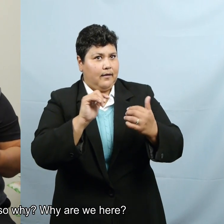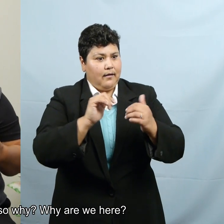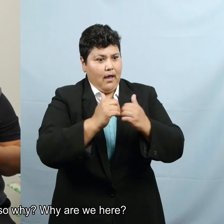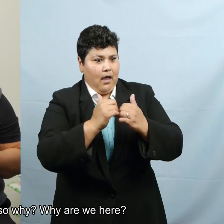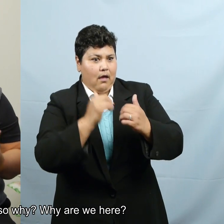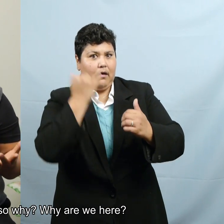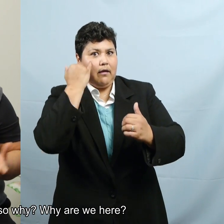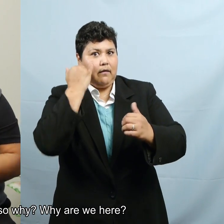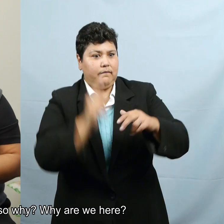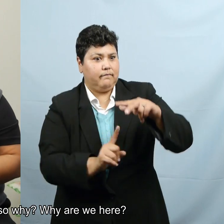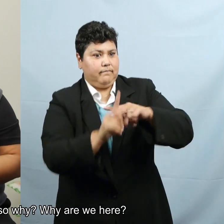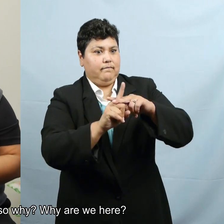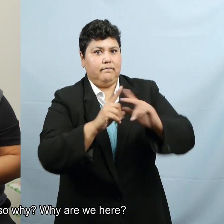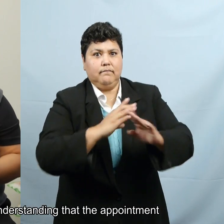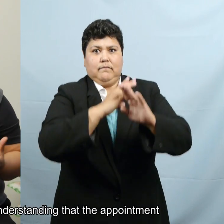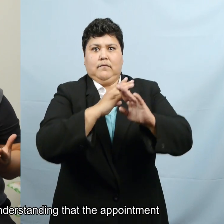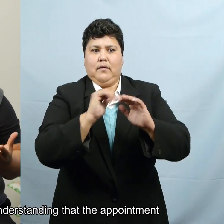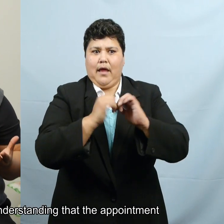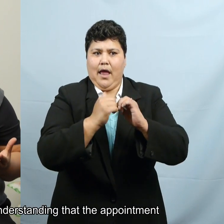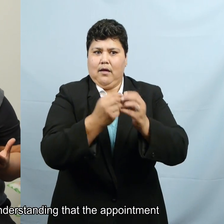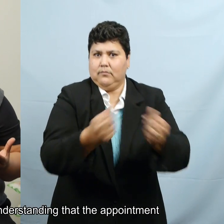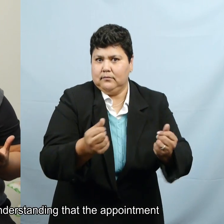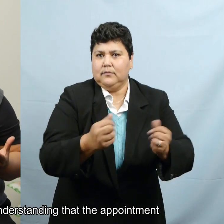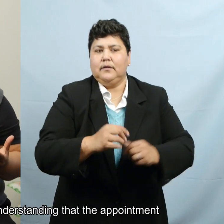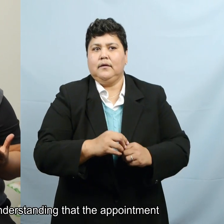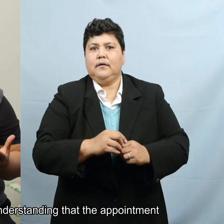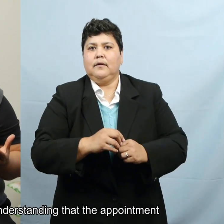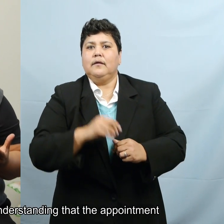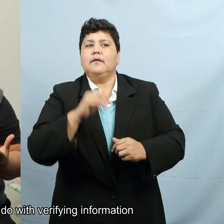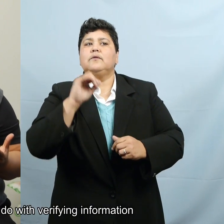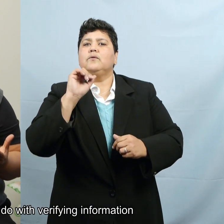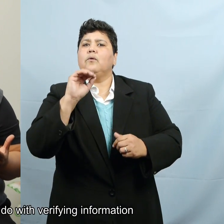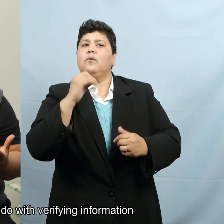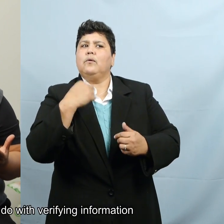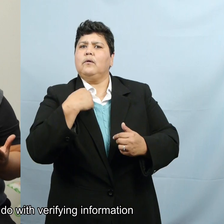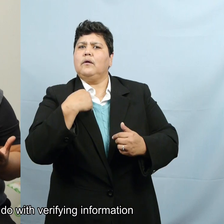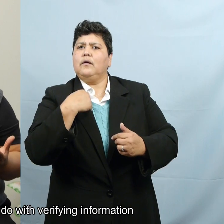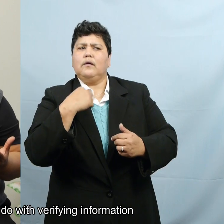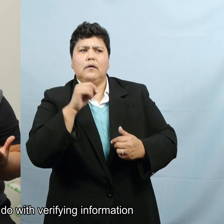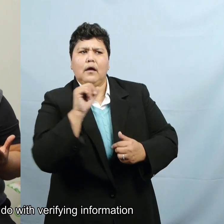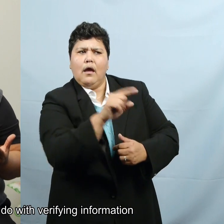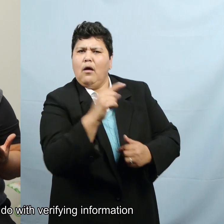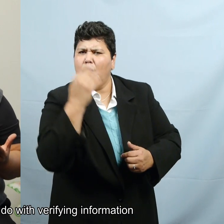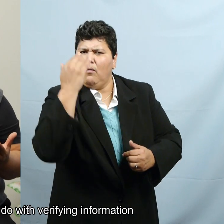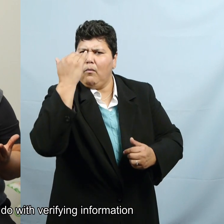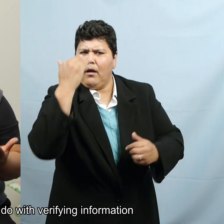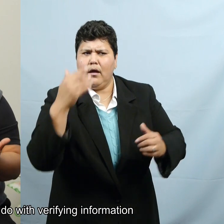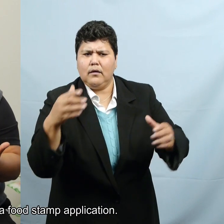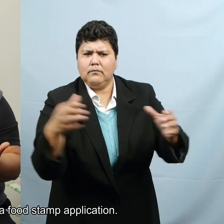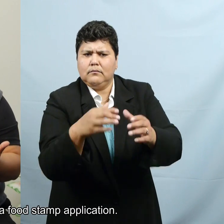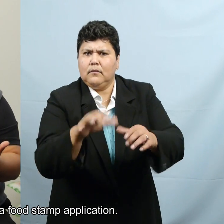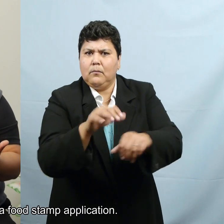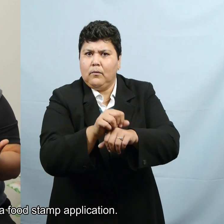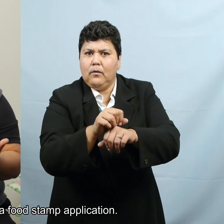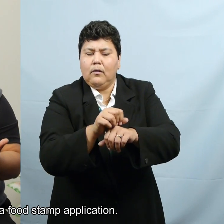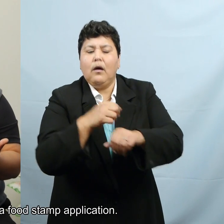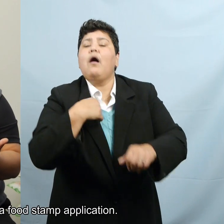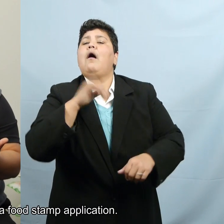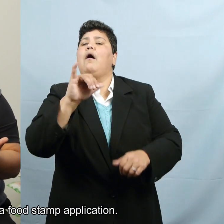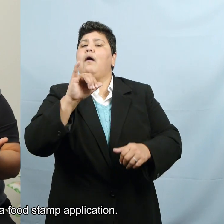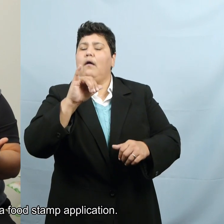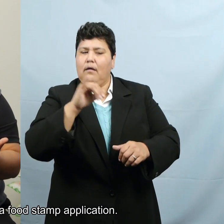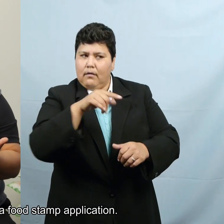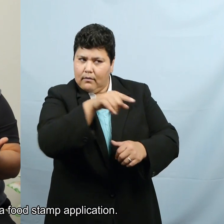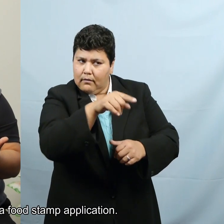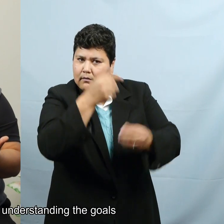And so why? Why are we here? So it was my understanding that the appointment had to do with verifying information on a food